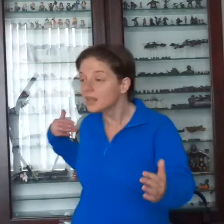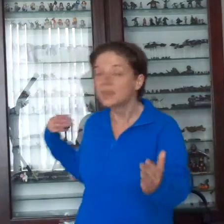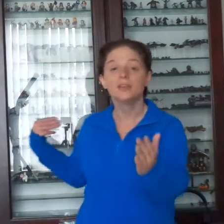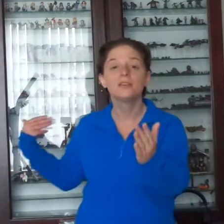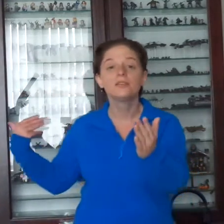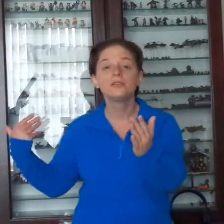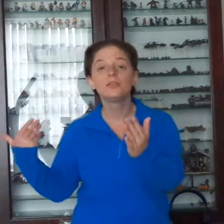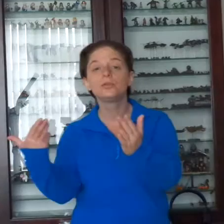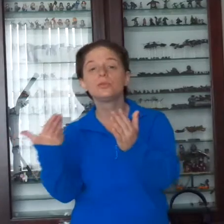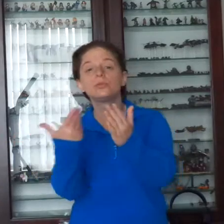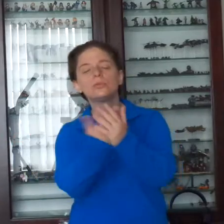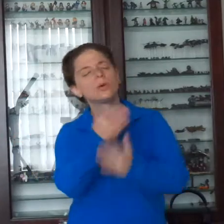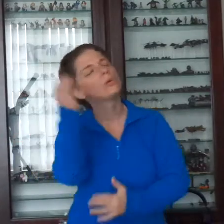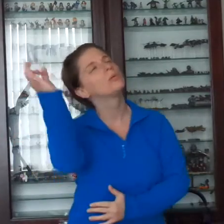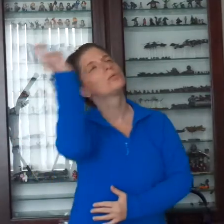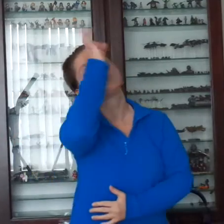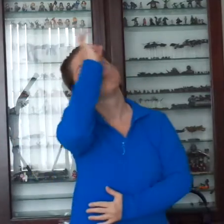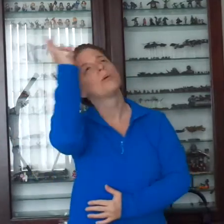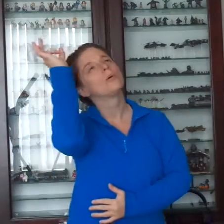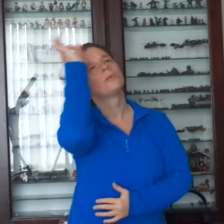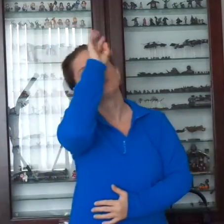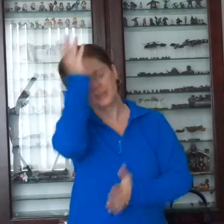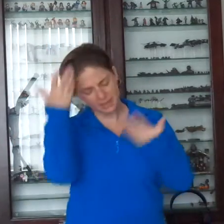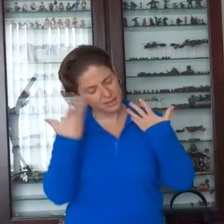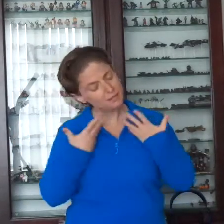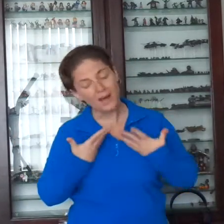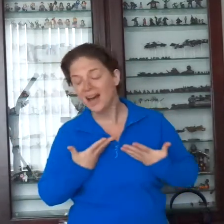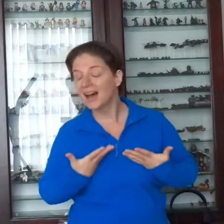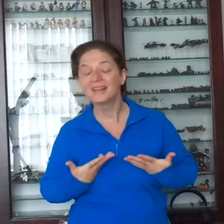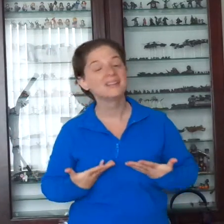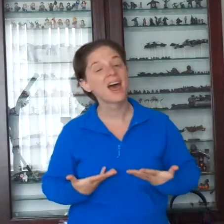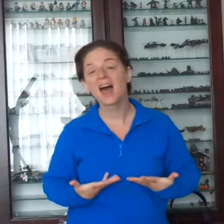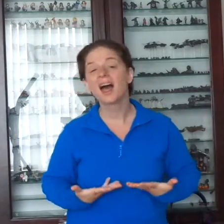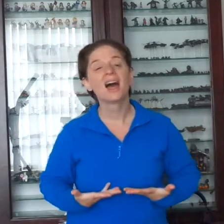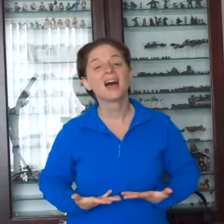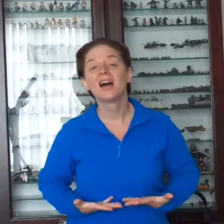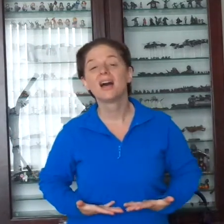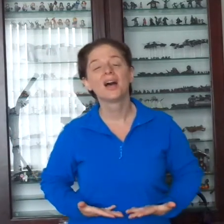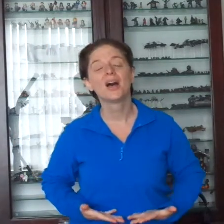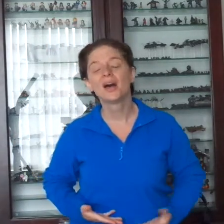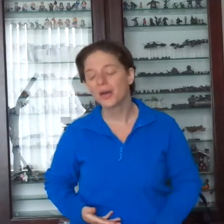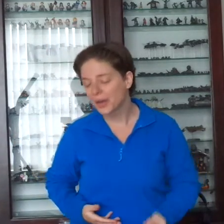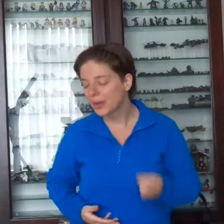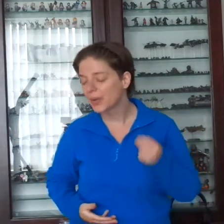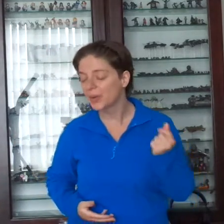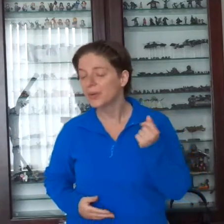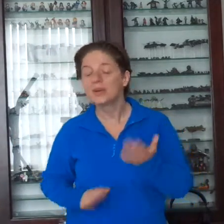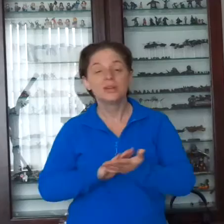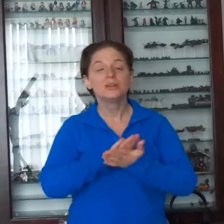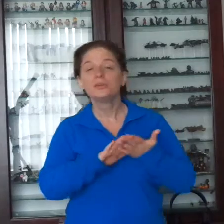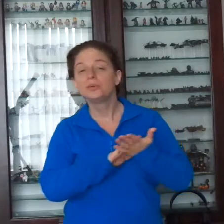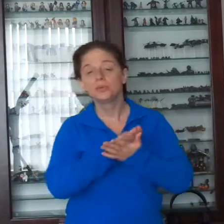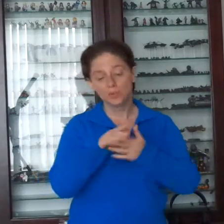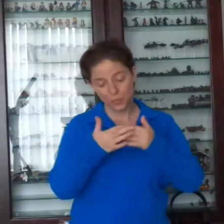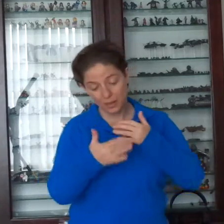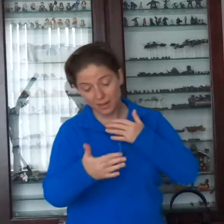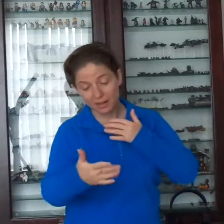if you don't know me by now, you will